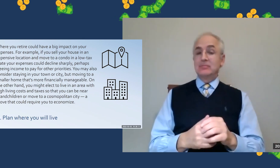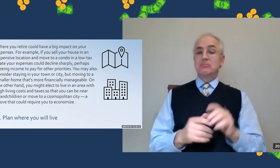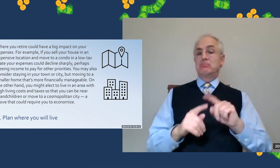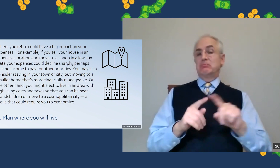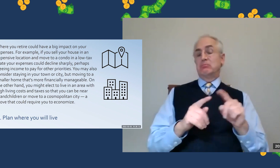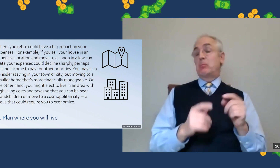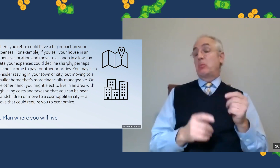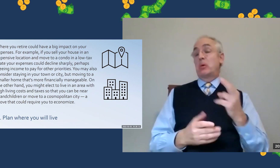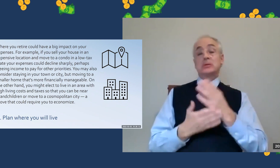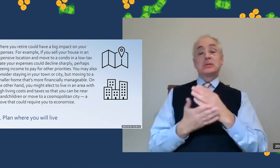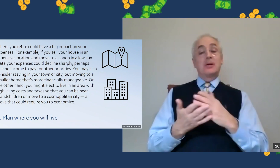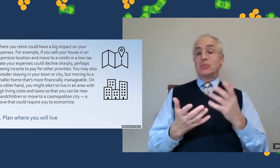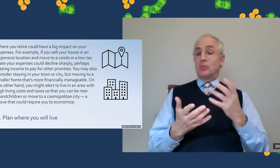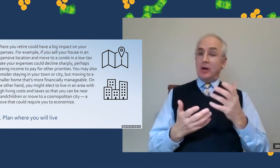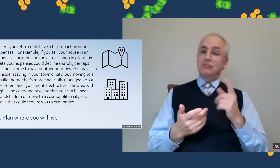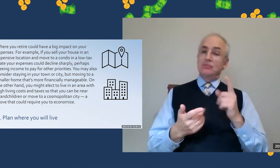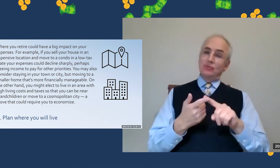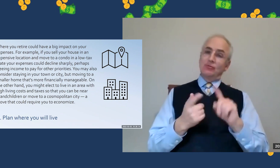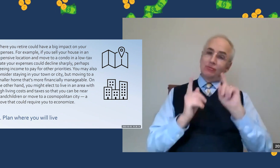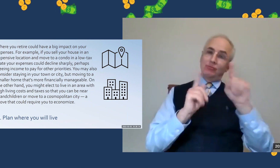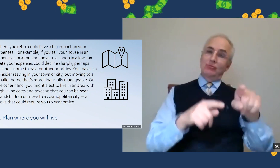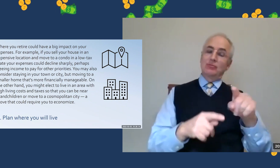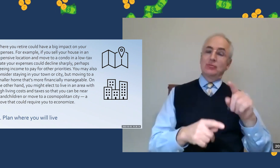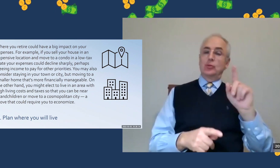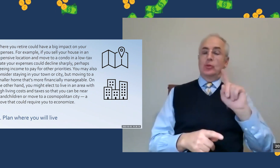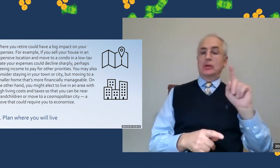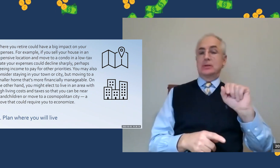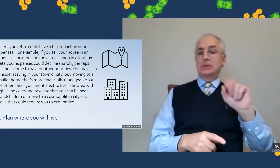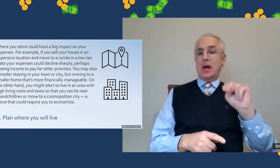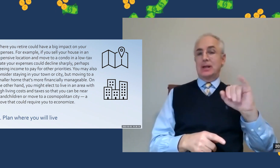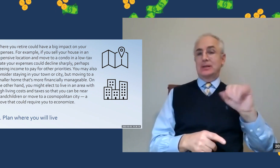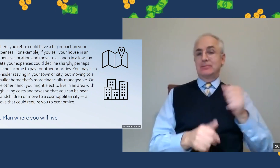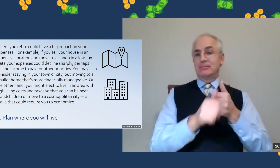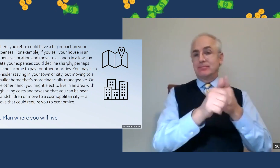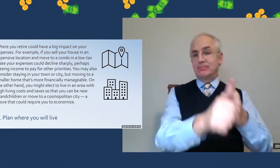Some states have no state tax. But other people make a decision